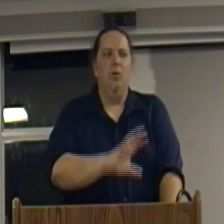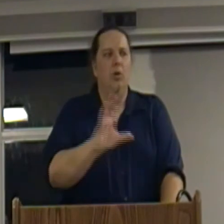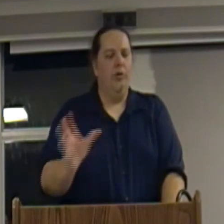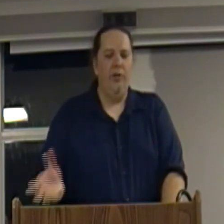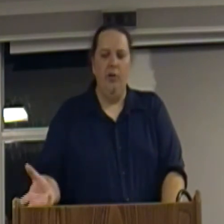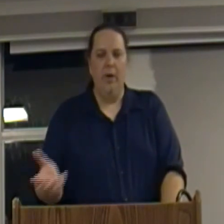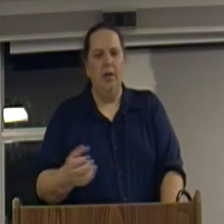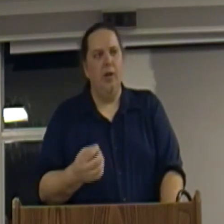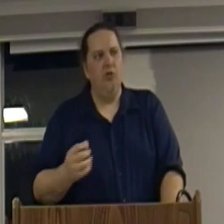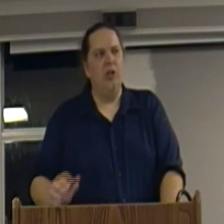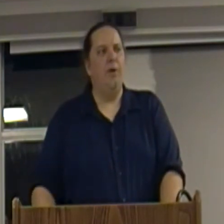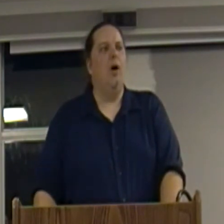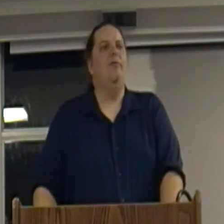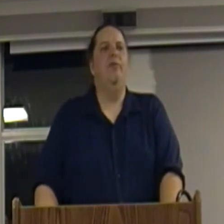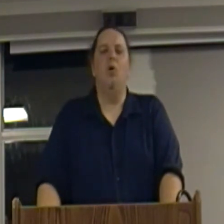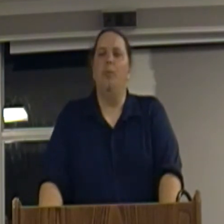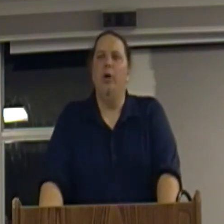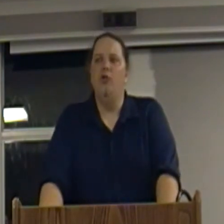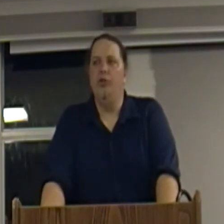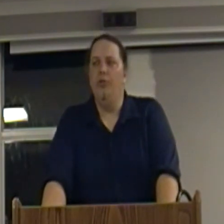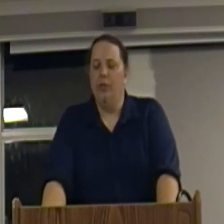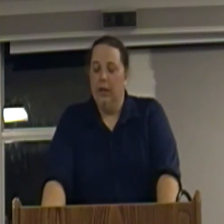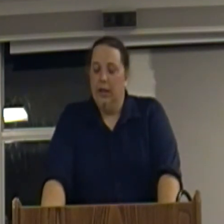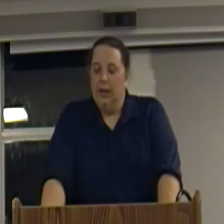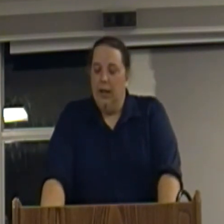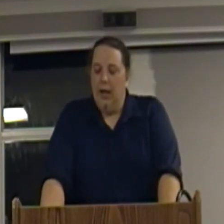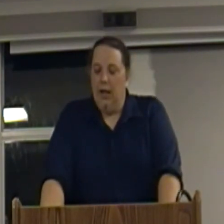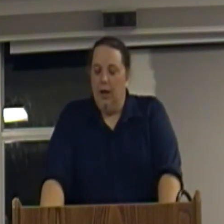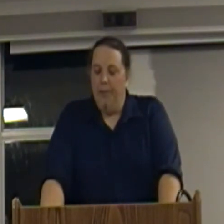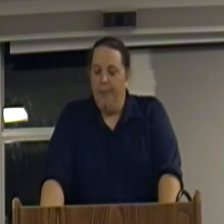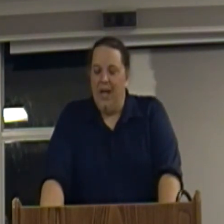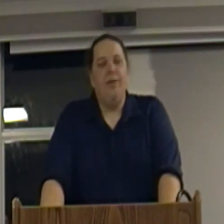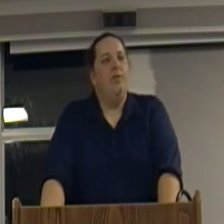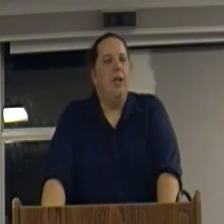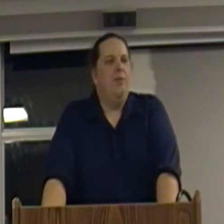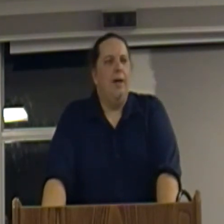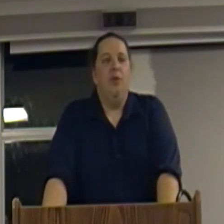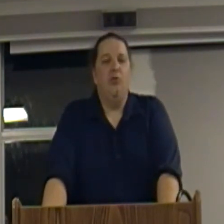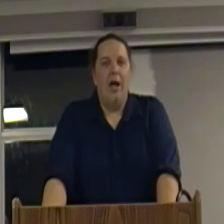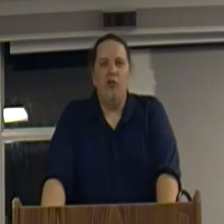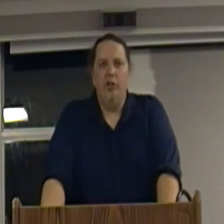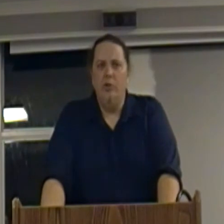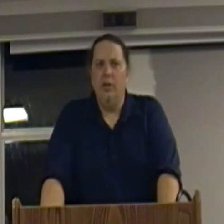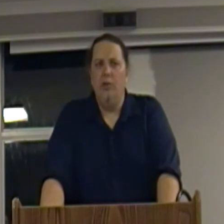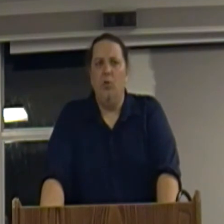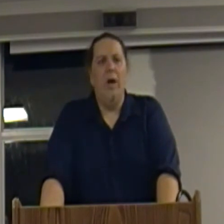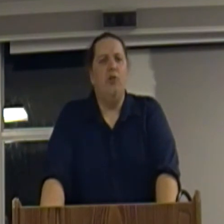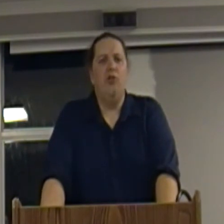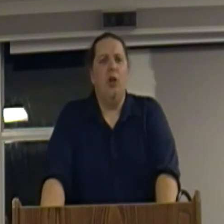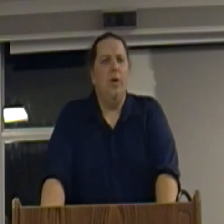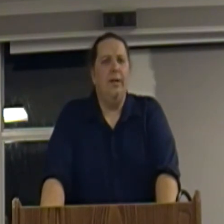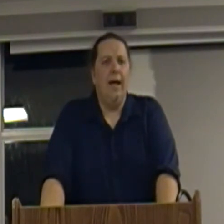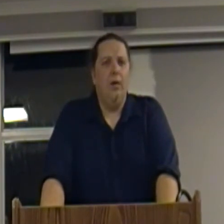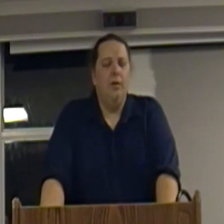around the world we see these regulations coming off of the corporate operations. At the same time, they're smashing unions. Wages are going down.